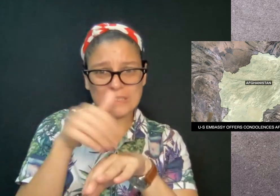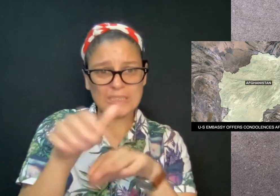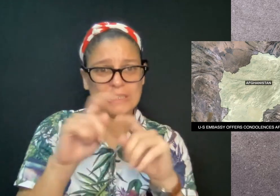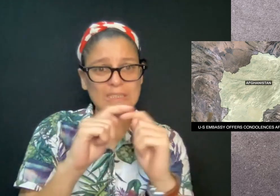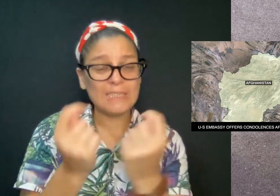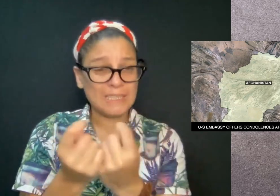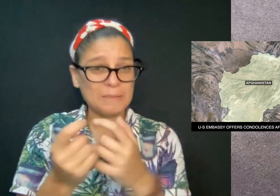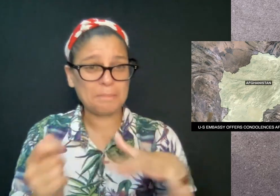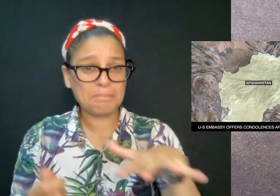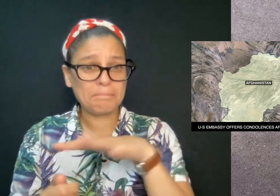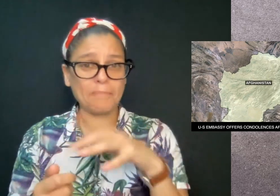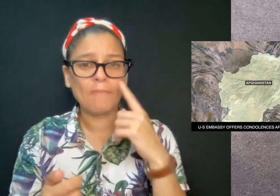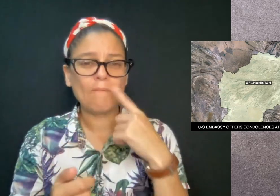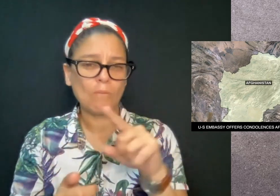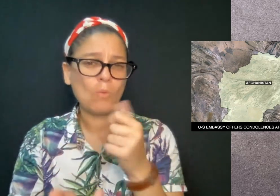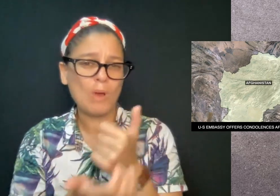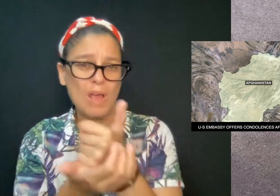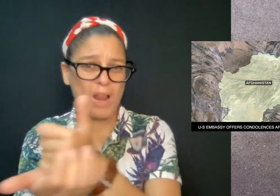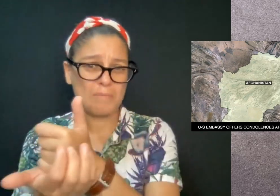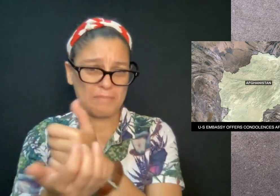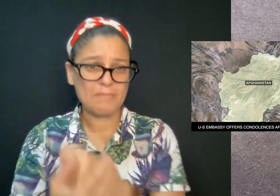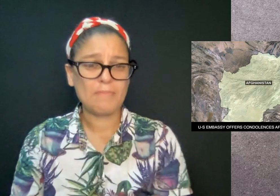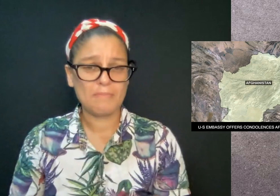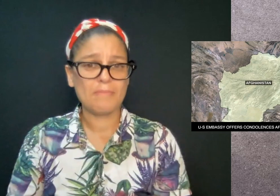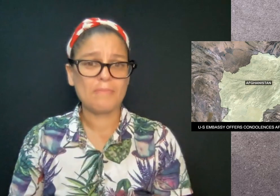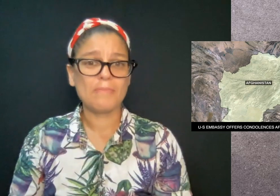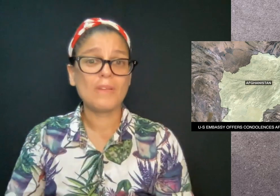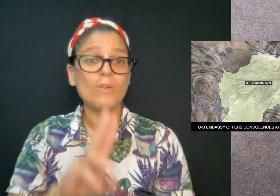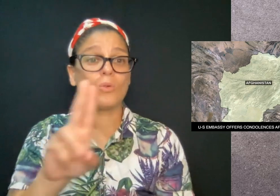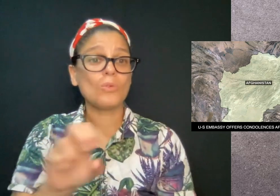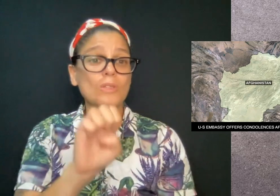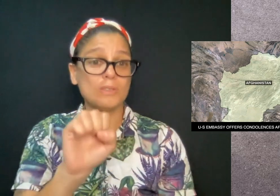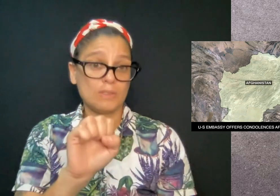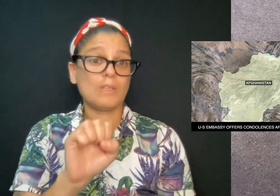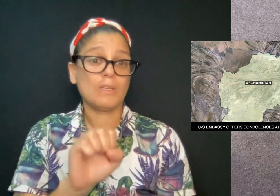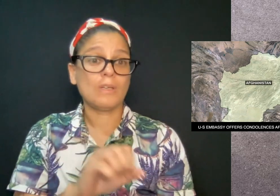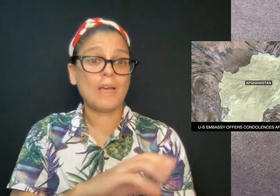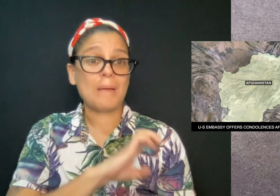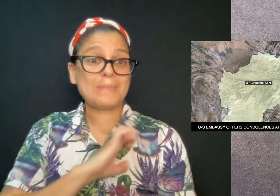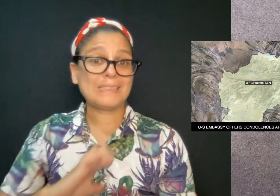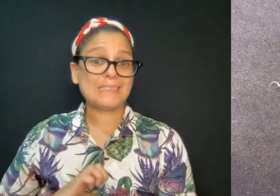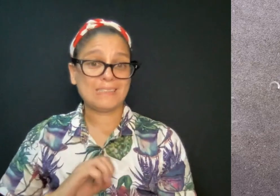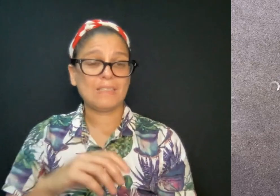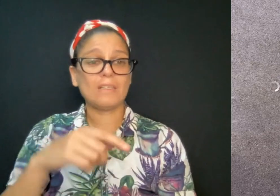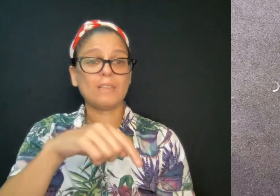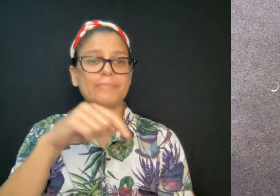A Taliban spokesperson is calling on aid groups to urgently send teams to help.